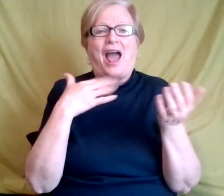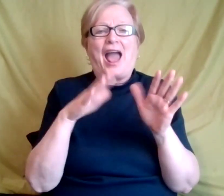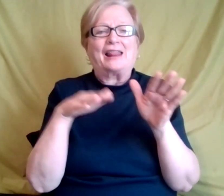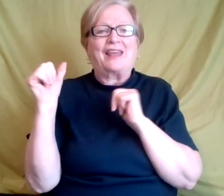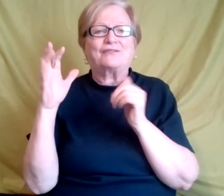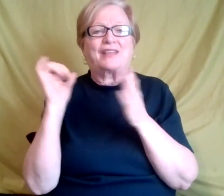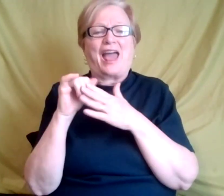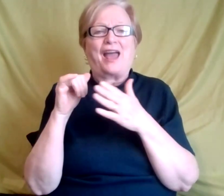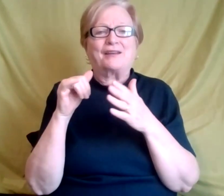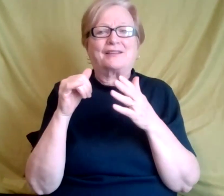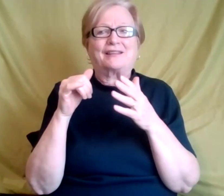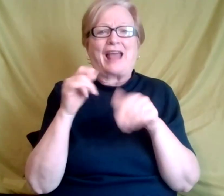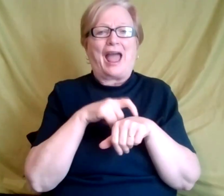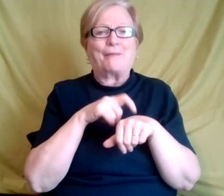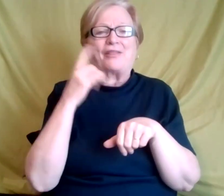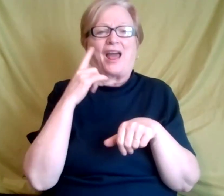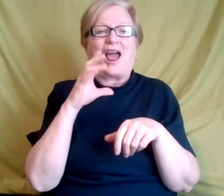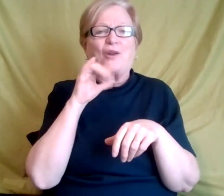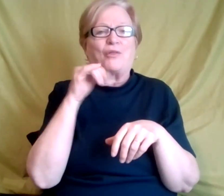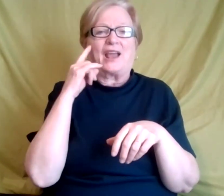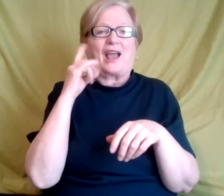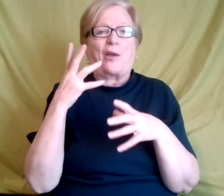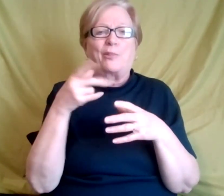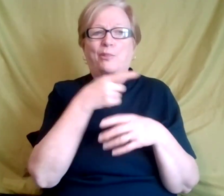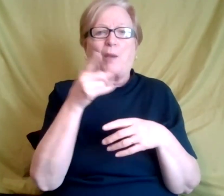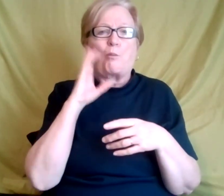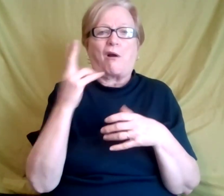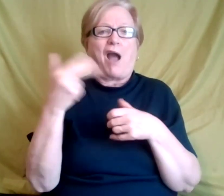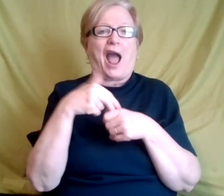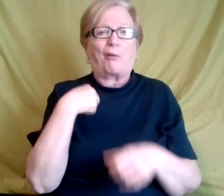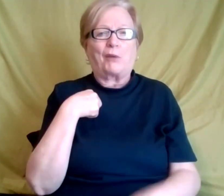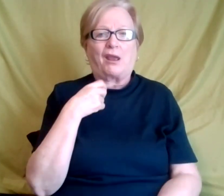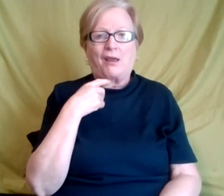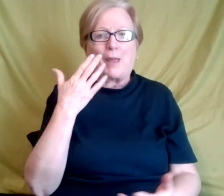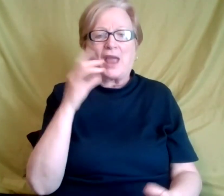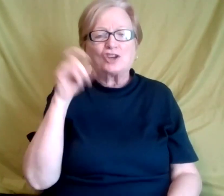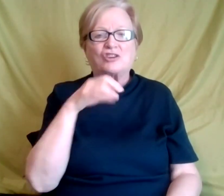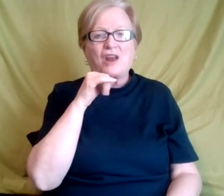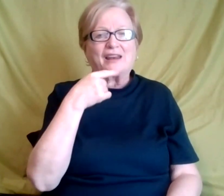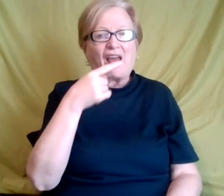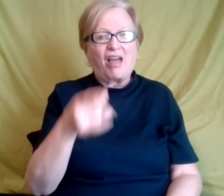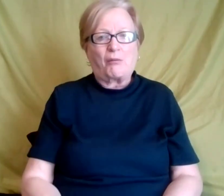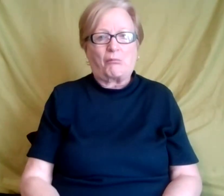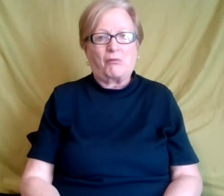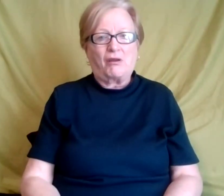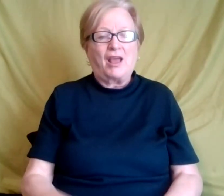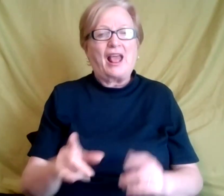gosh, I know I'm not going to get it, you know? And so maybe I shouldn't have told them because then when I tell someone and give that